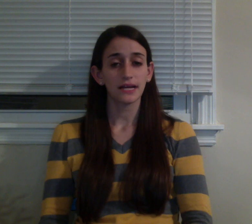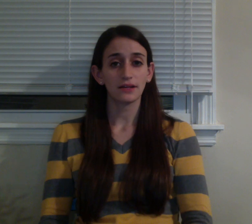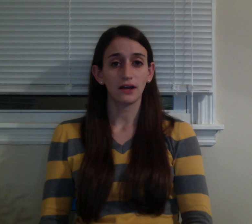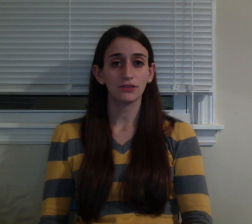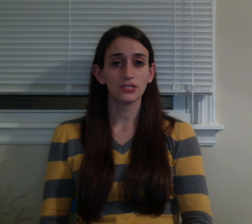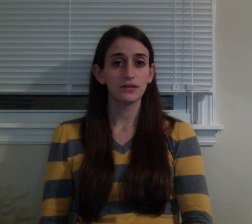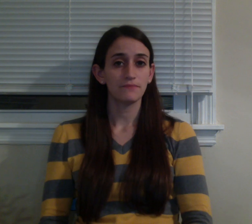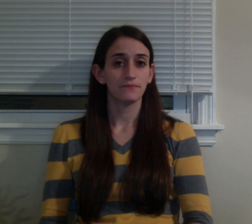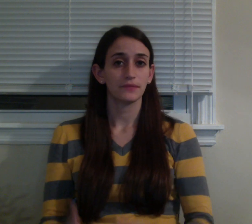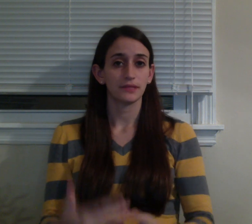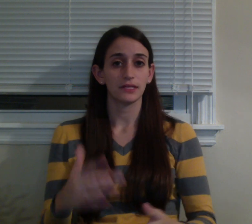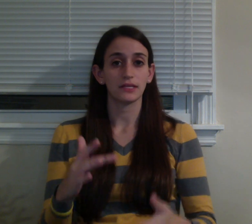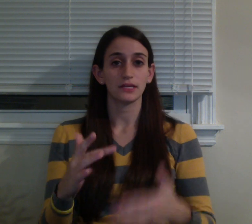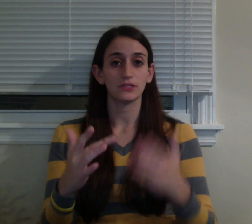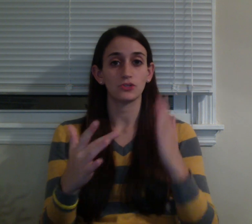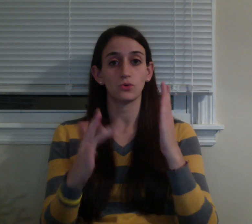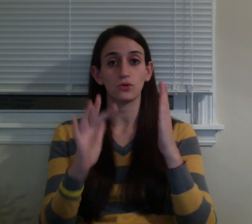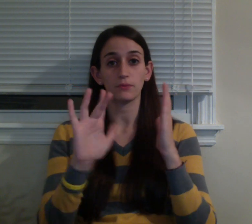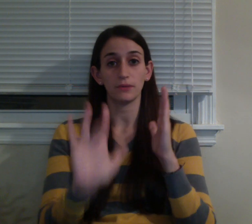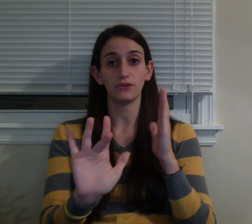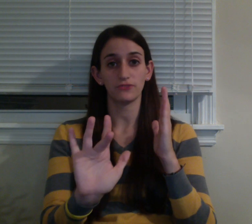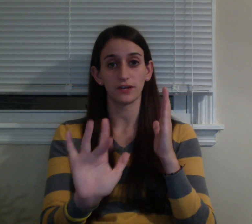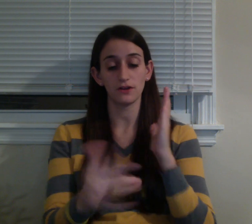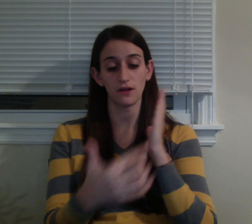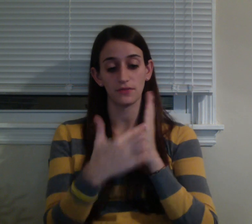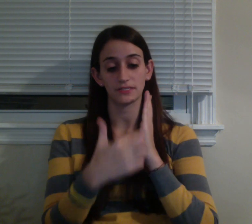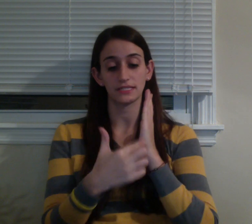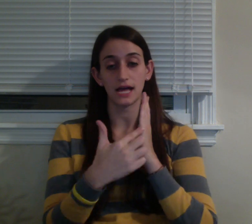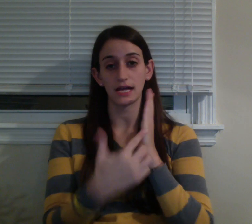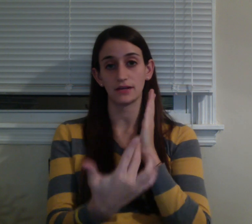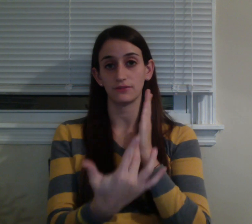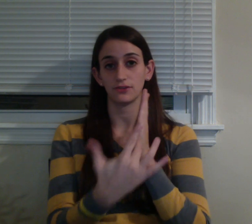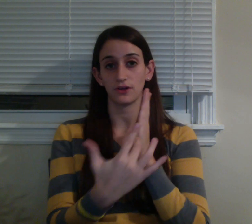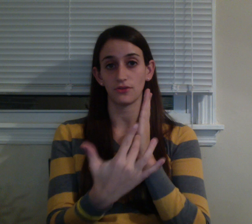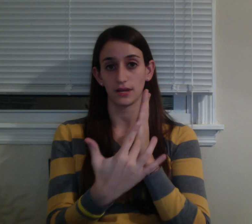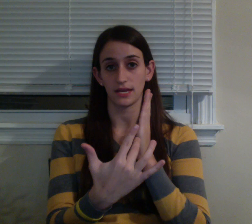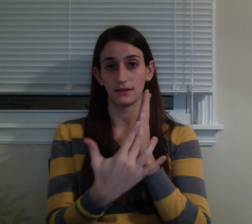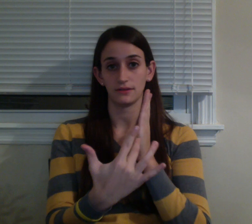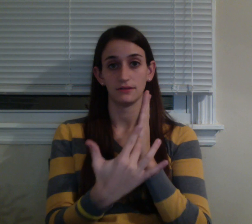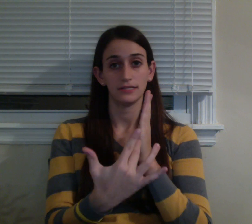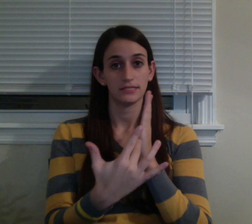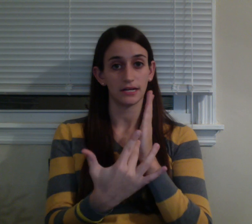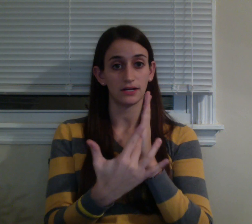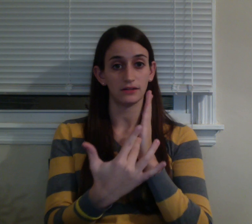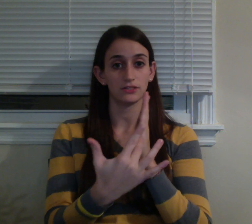Technology is your middle finger on the side of your other hand. Technology.